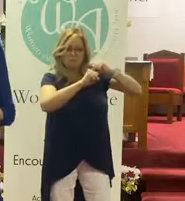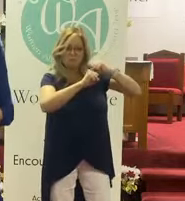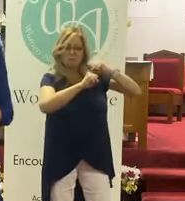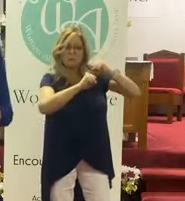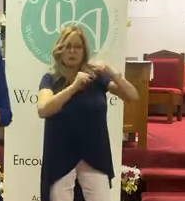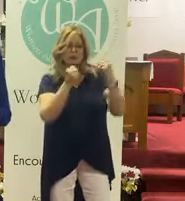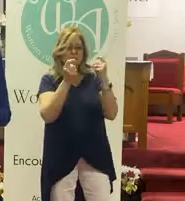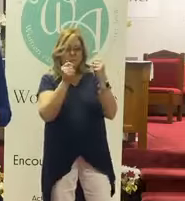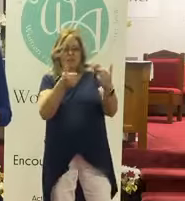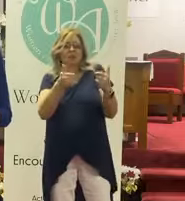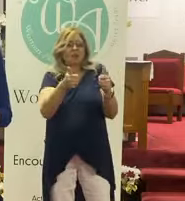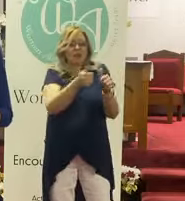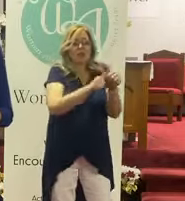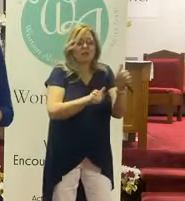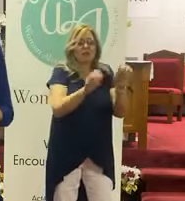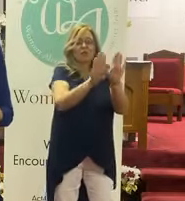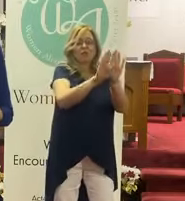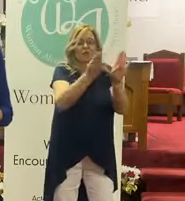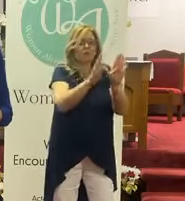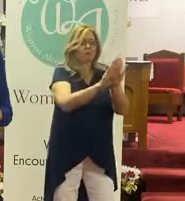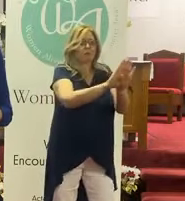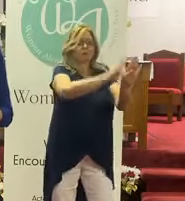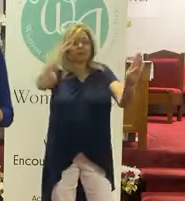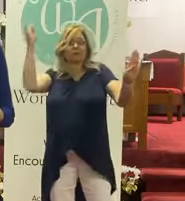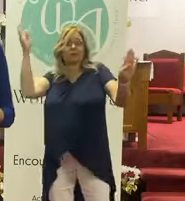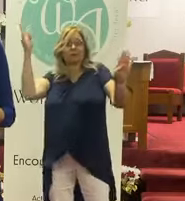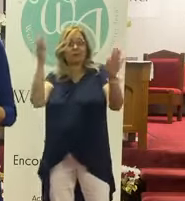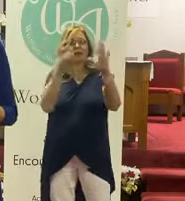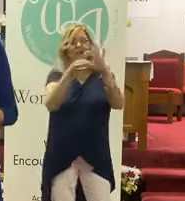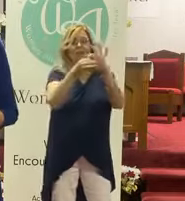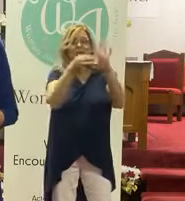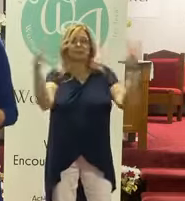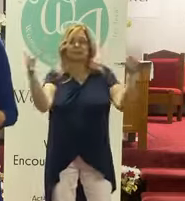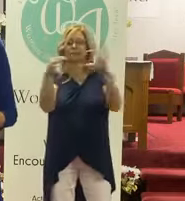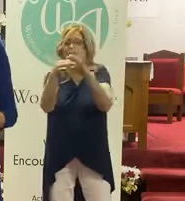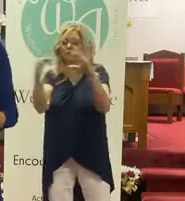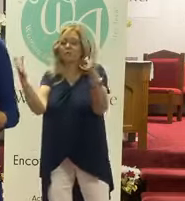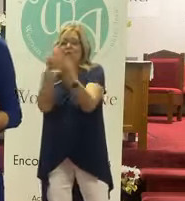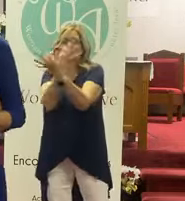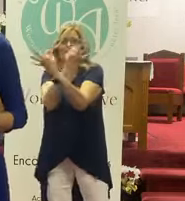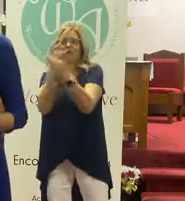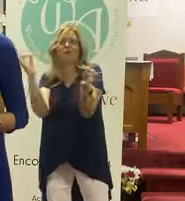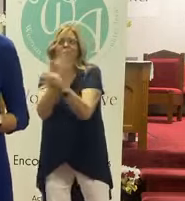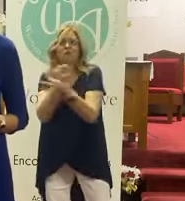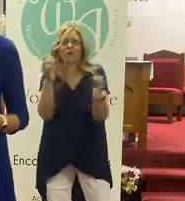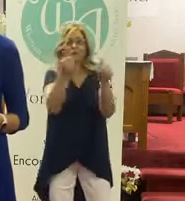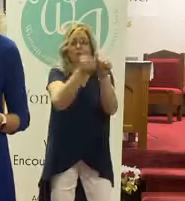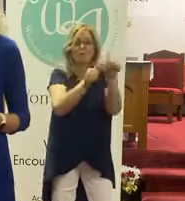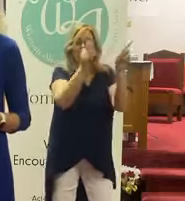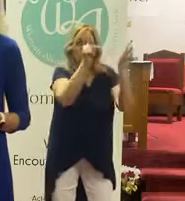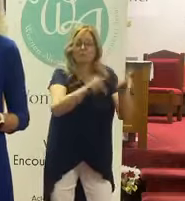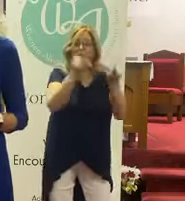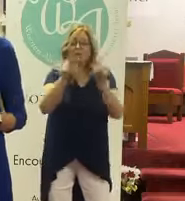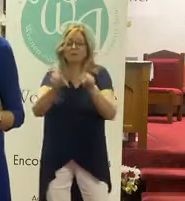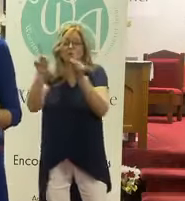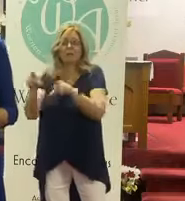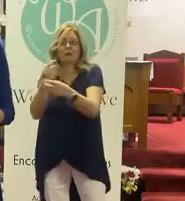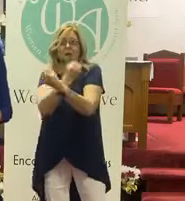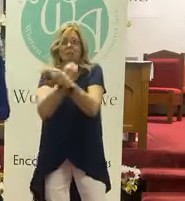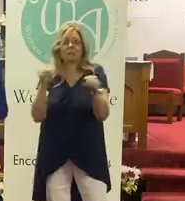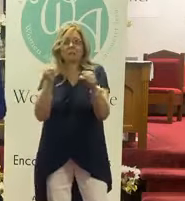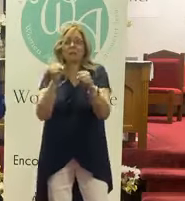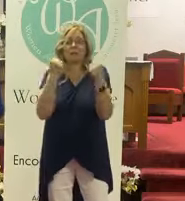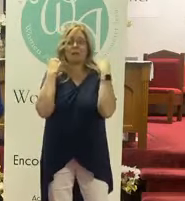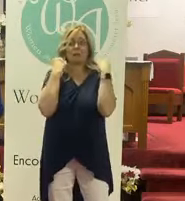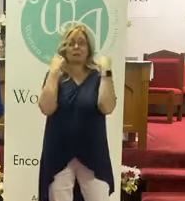All at once, every prison door flung open. And the chains of all the prisoners came loose. The power of